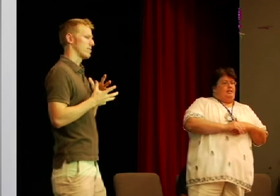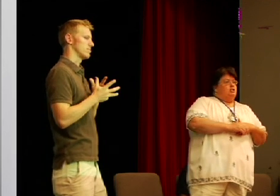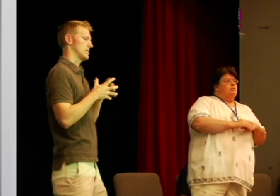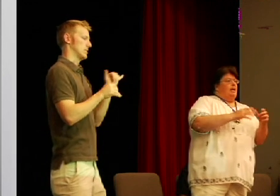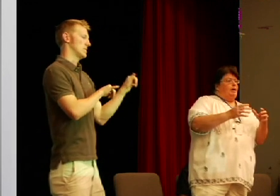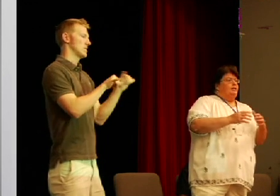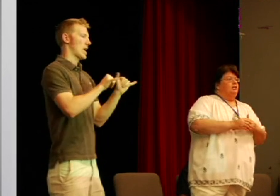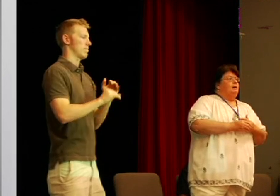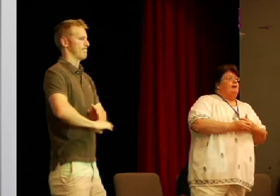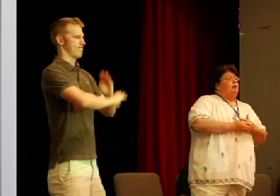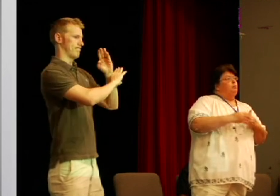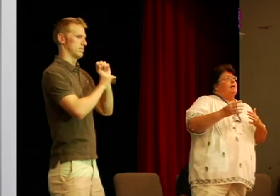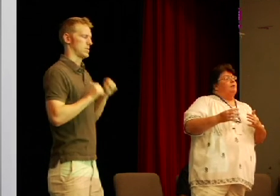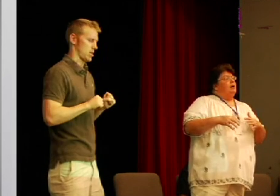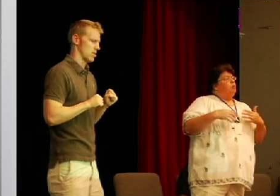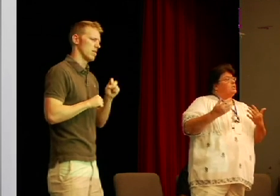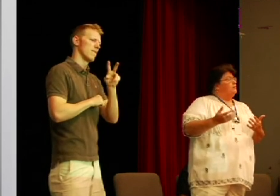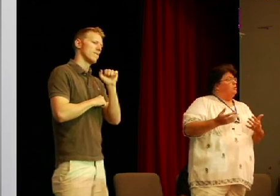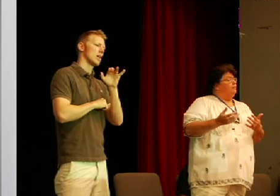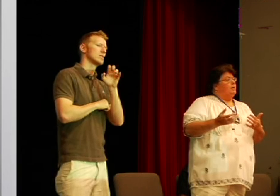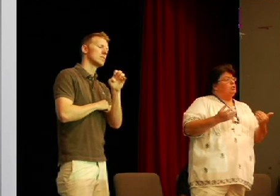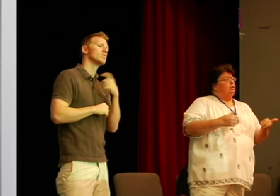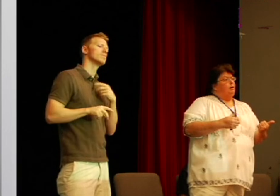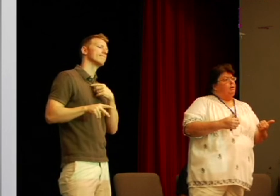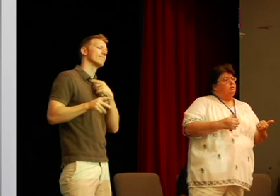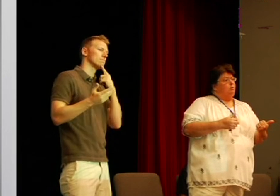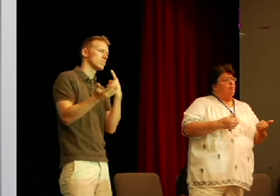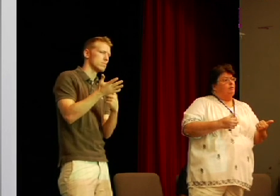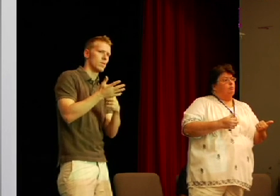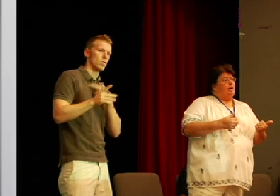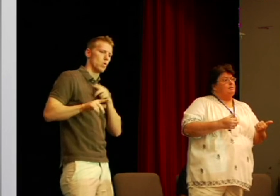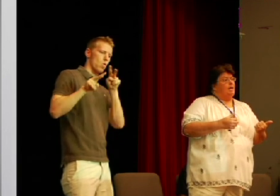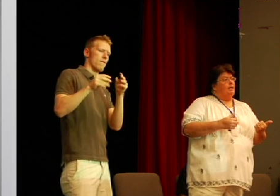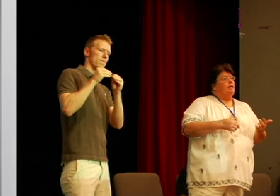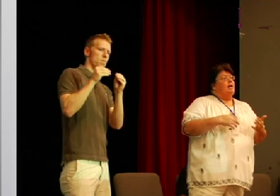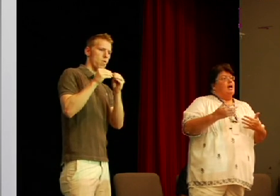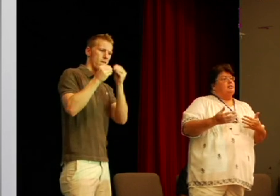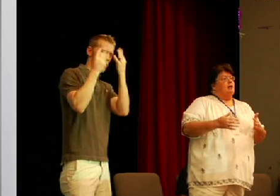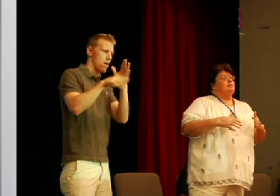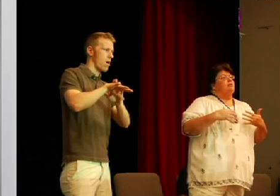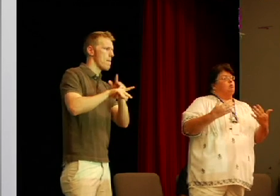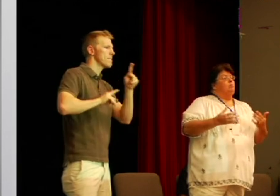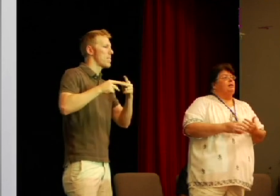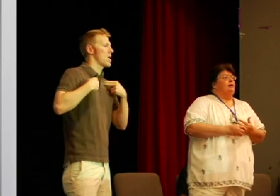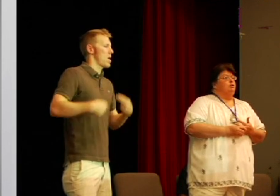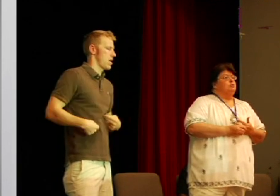vaccinations again we kind of talked about that that will be coming up watch for more information on the public health department website as it comes out there will be a lot of news